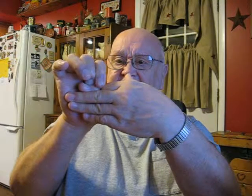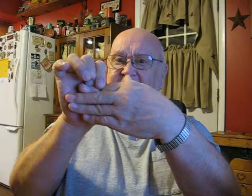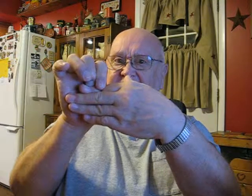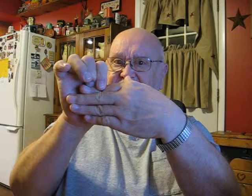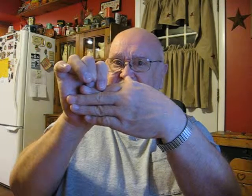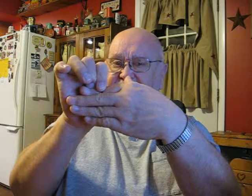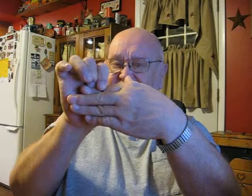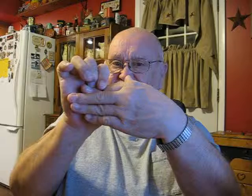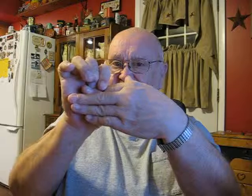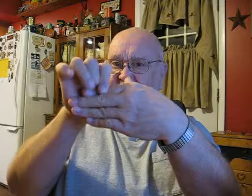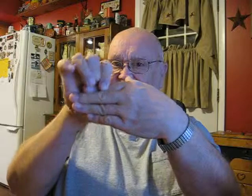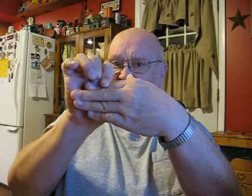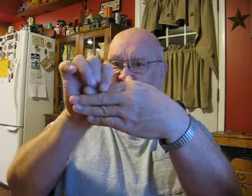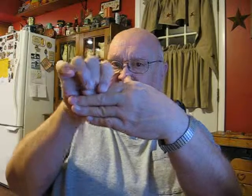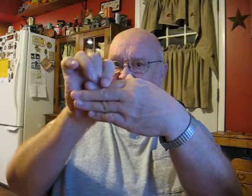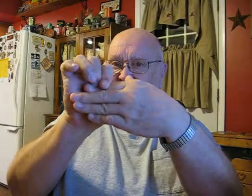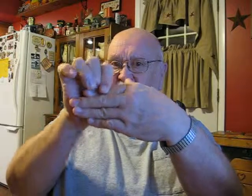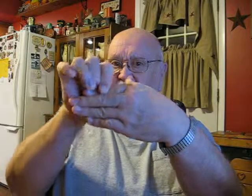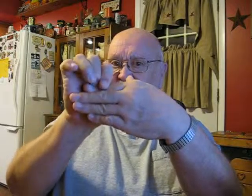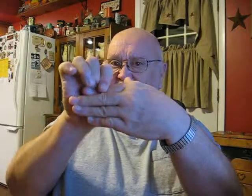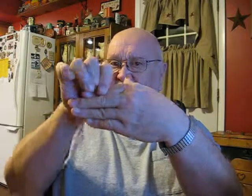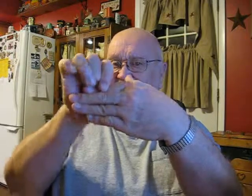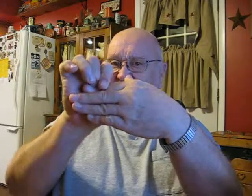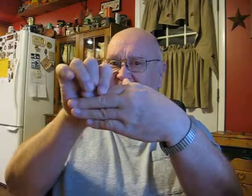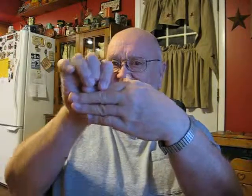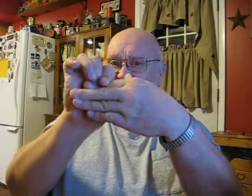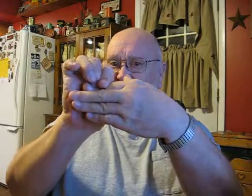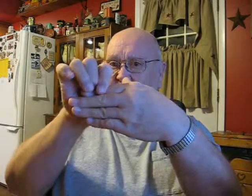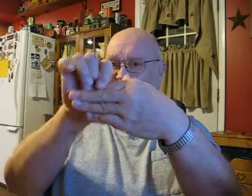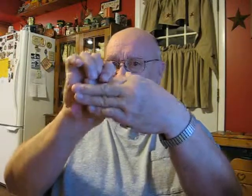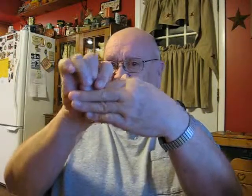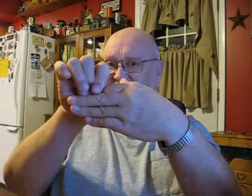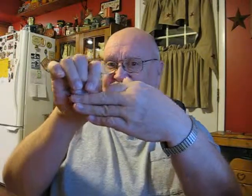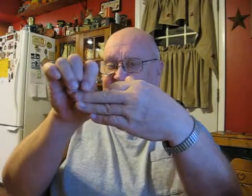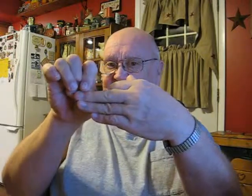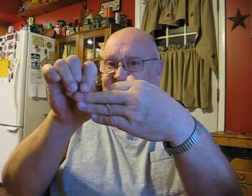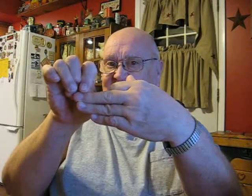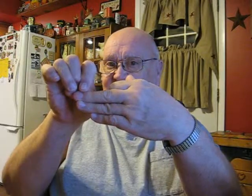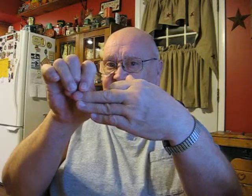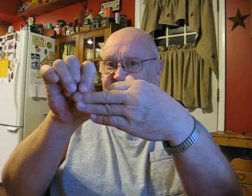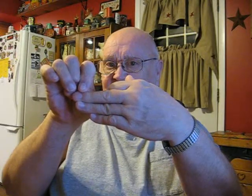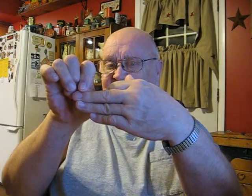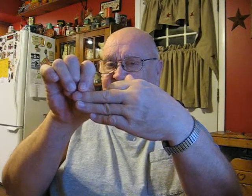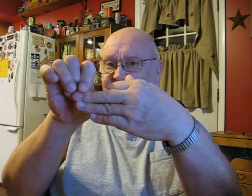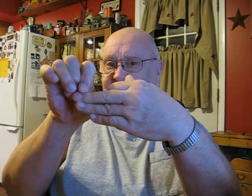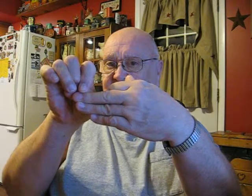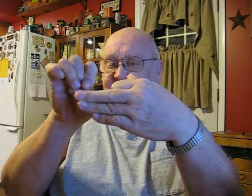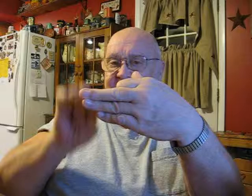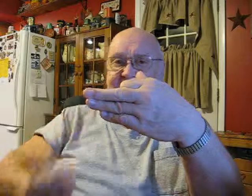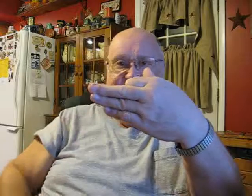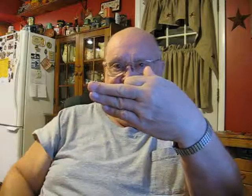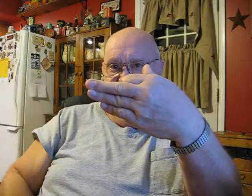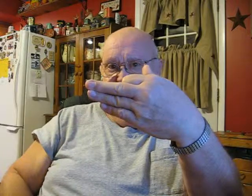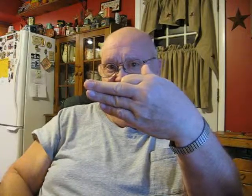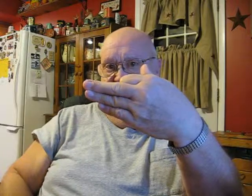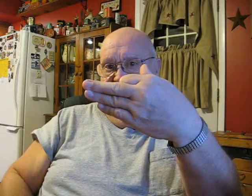covers up the joint you move it back and forth and slide it off and there you have